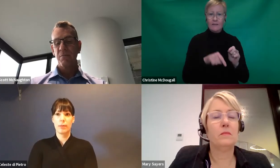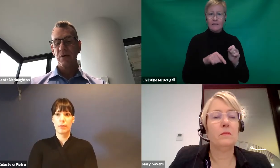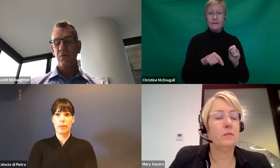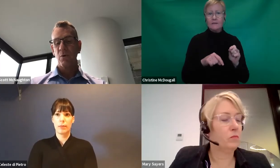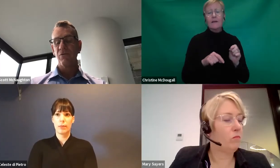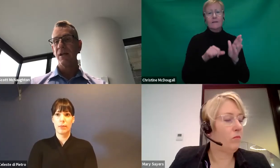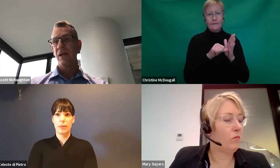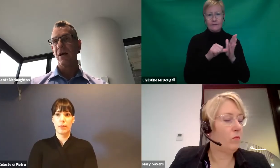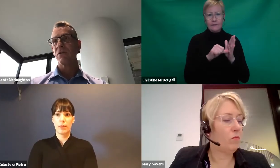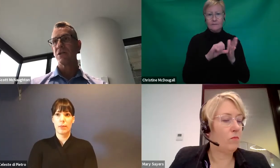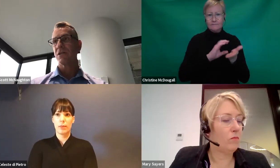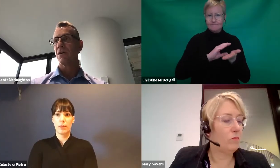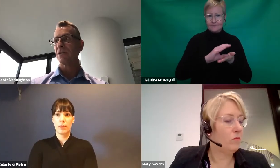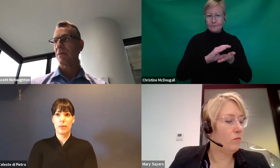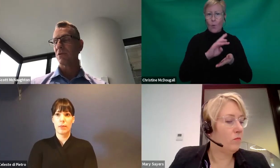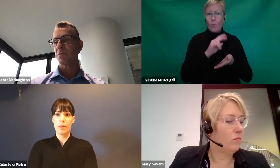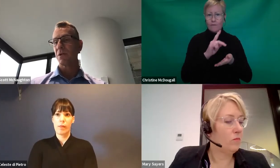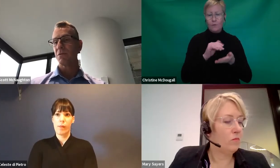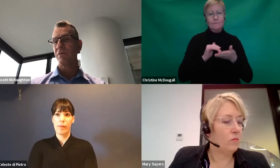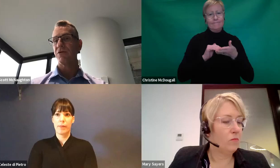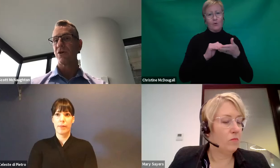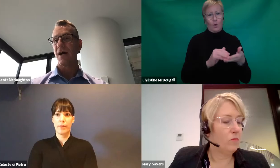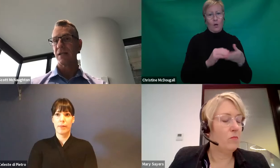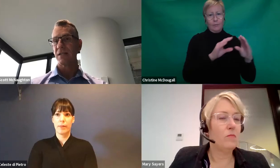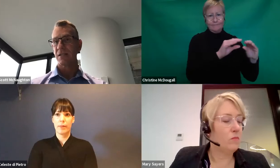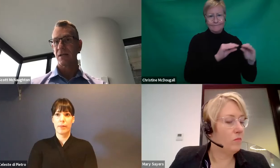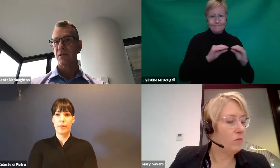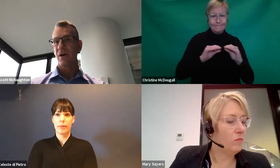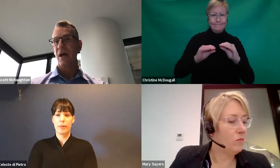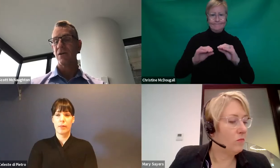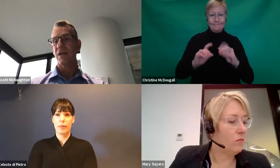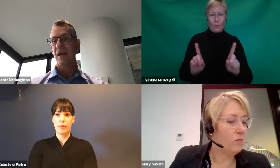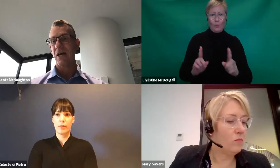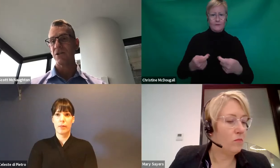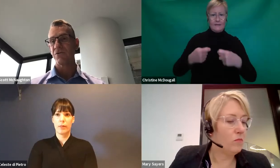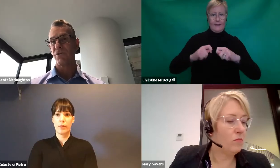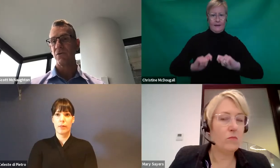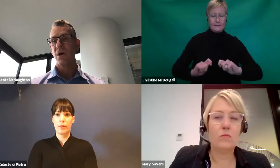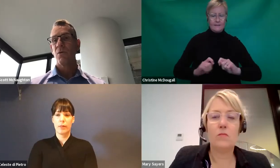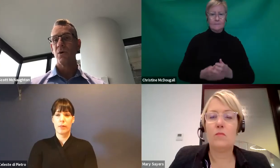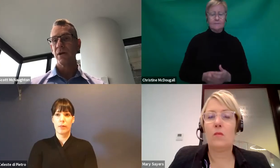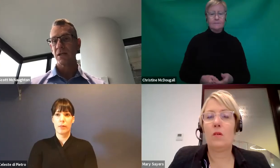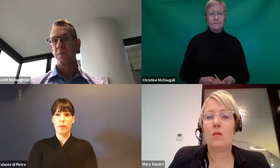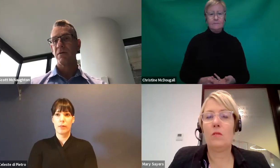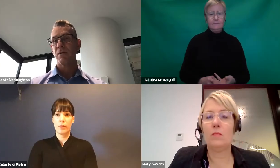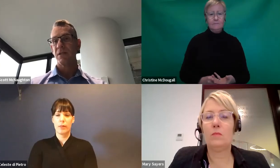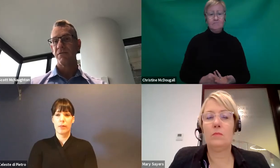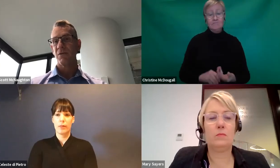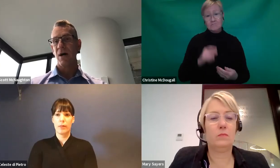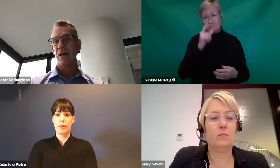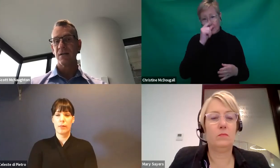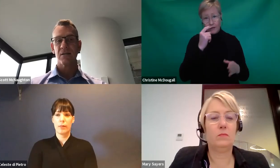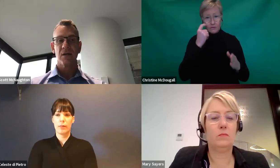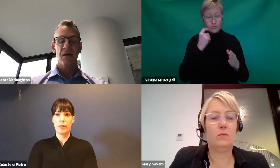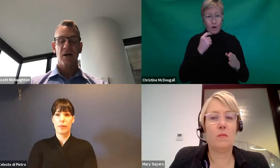For some people, we really encourage this concept of this principle of trying and testing. So how you can engage through work experience in